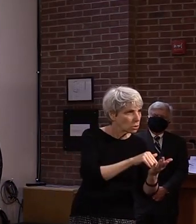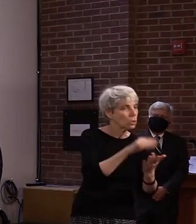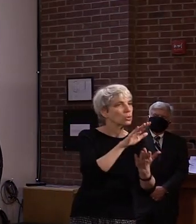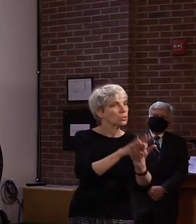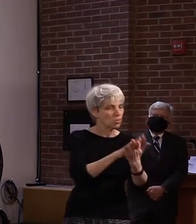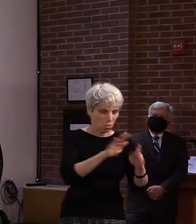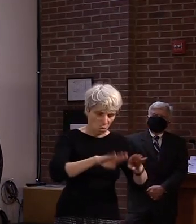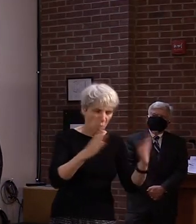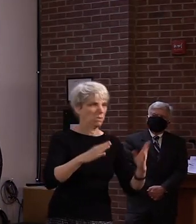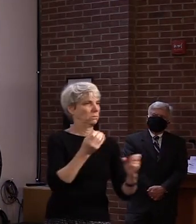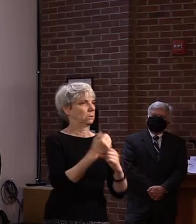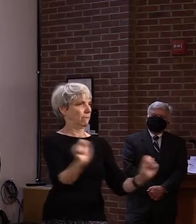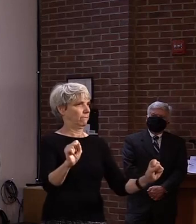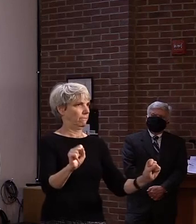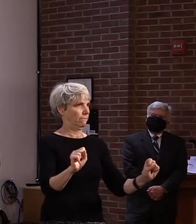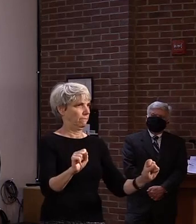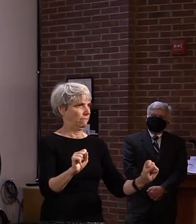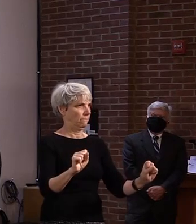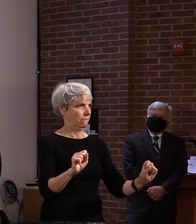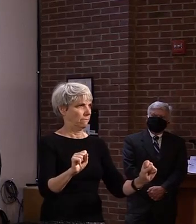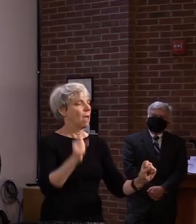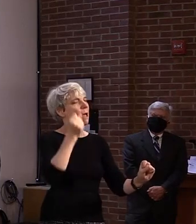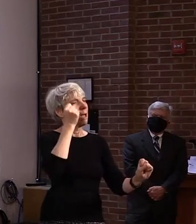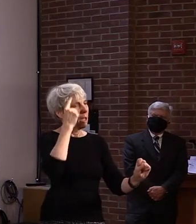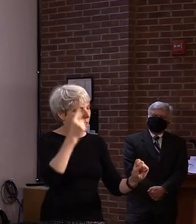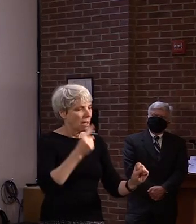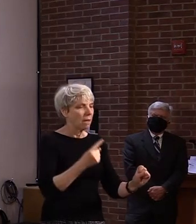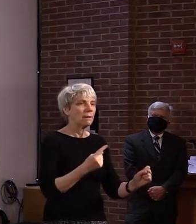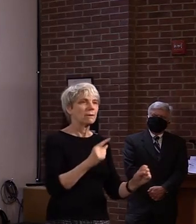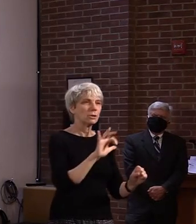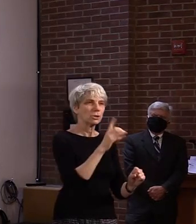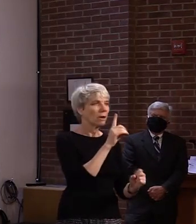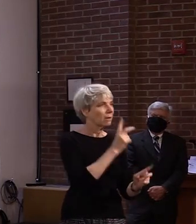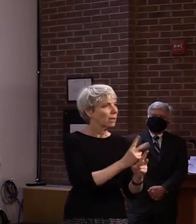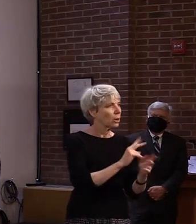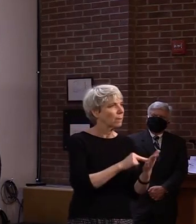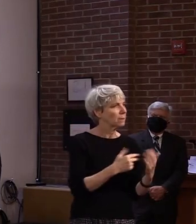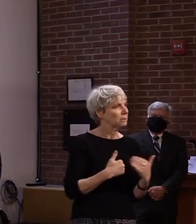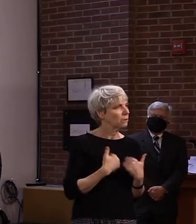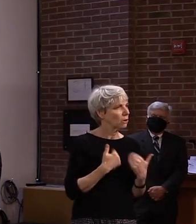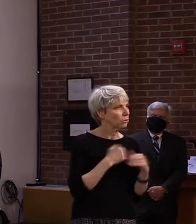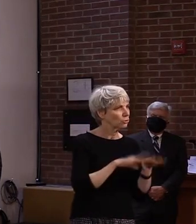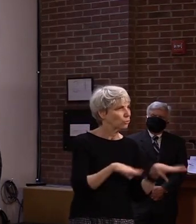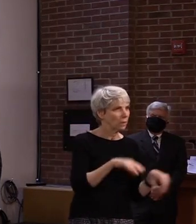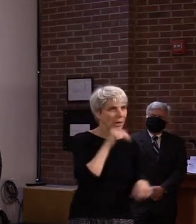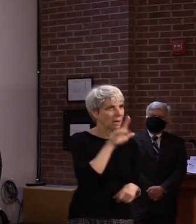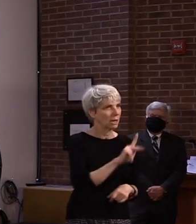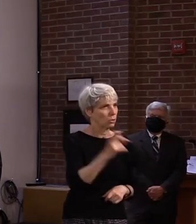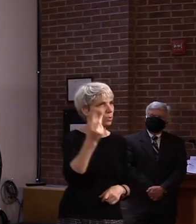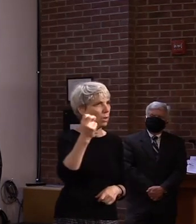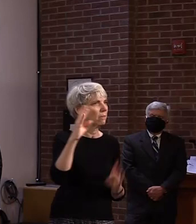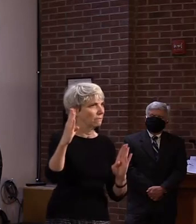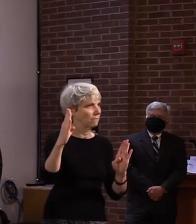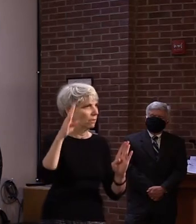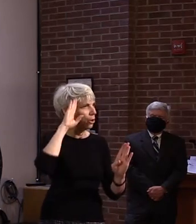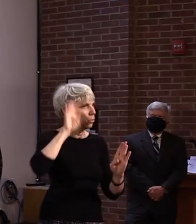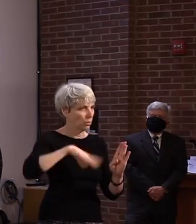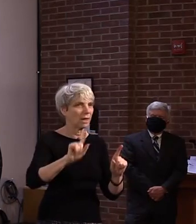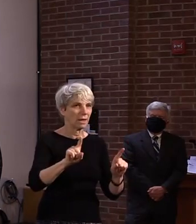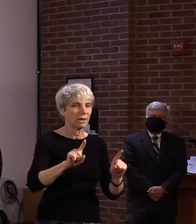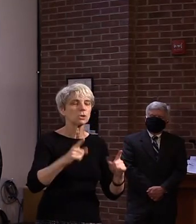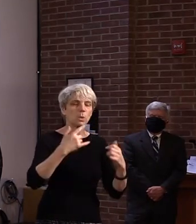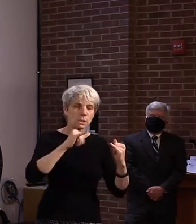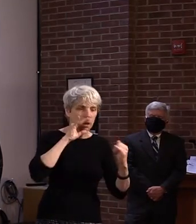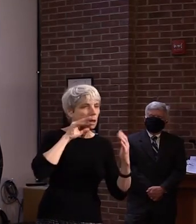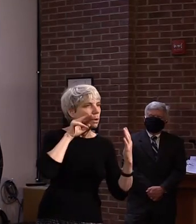I know this is not K-12, and we continue to review and evaluate other related data in